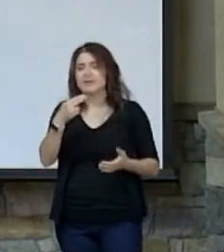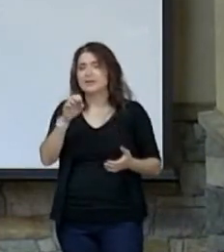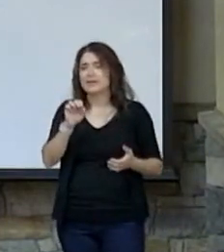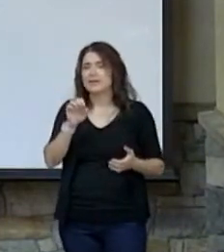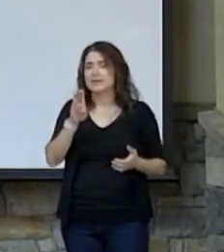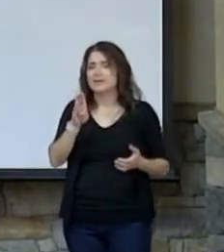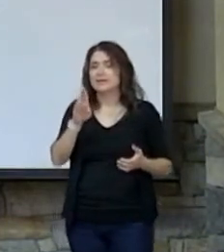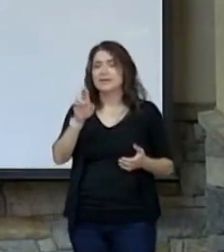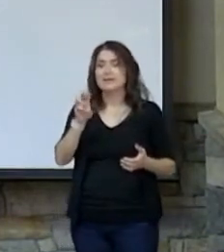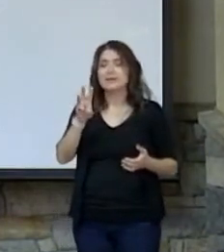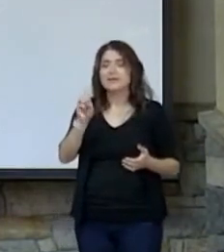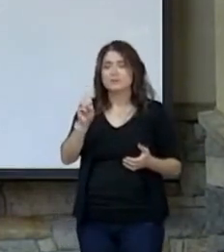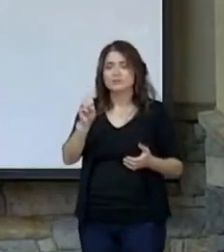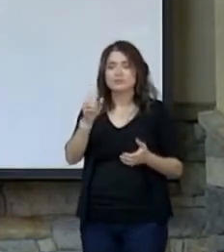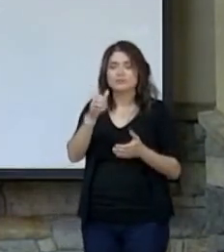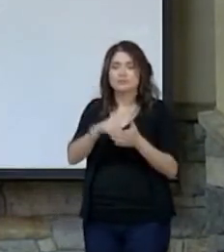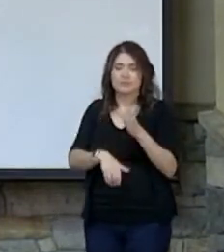10,